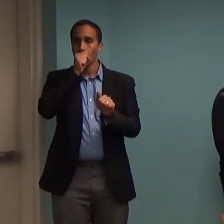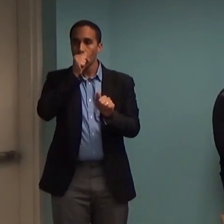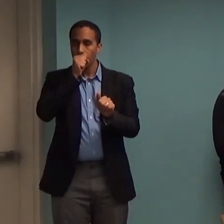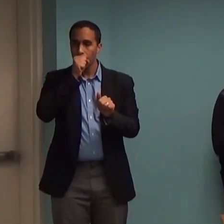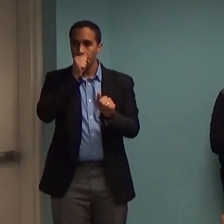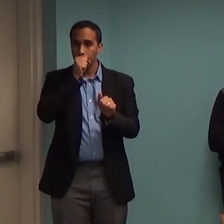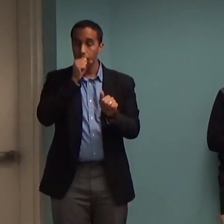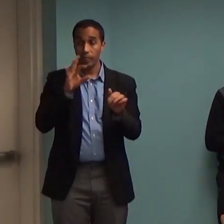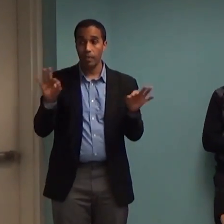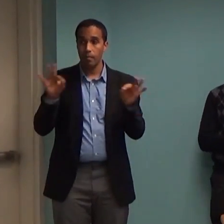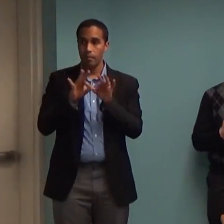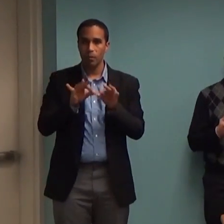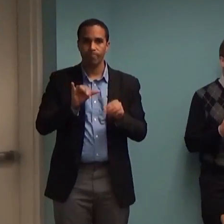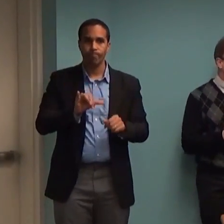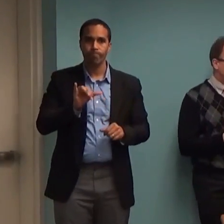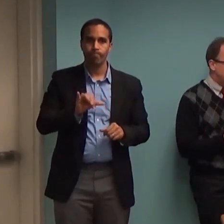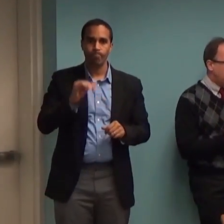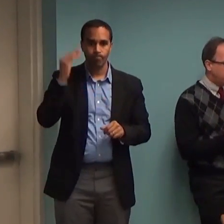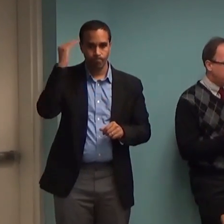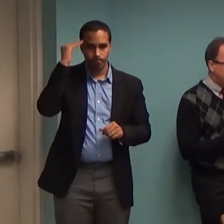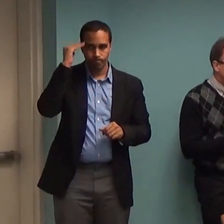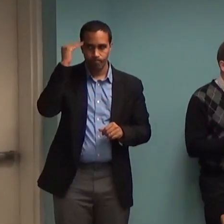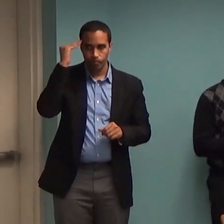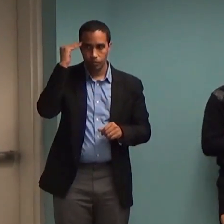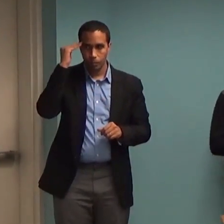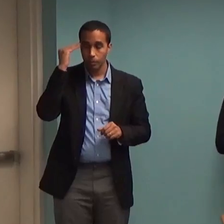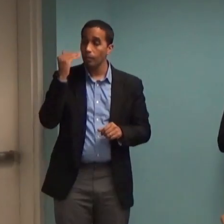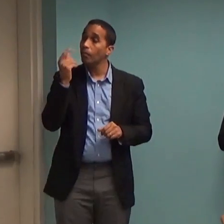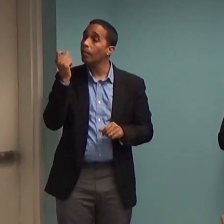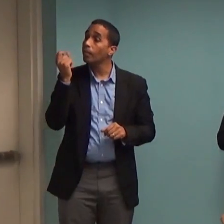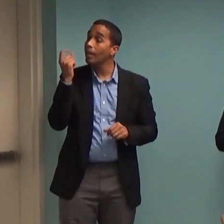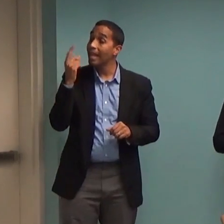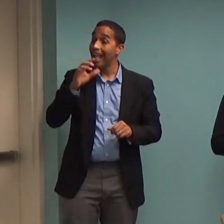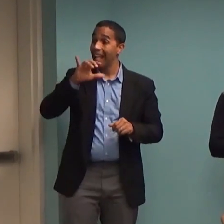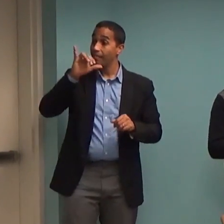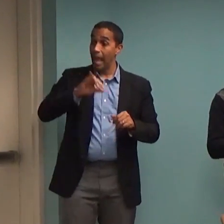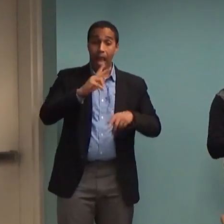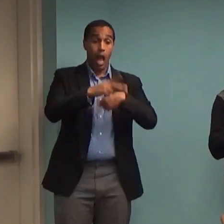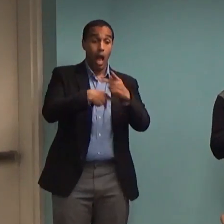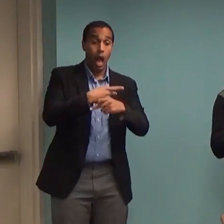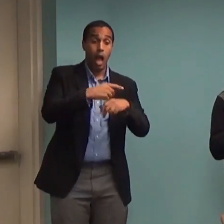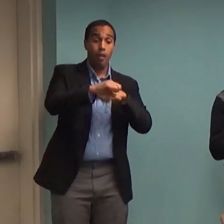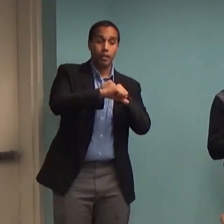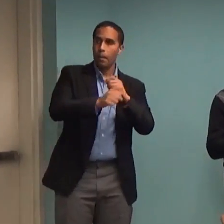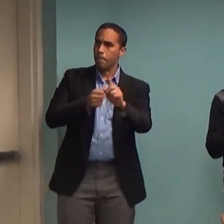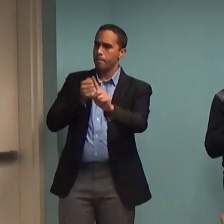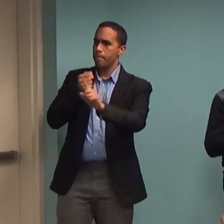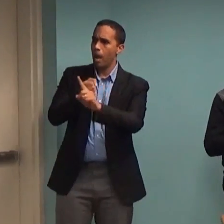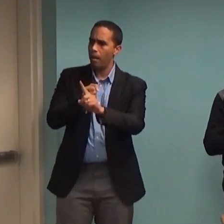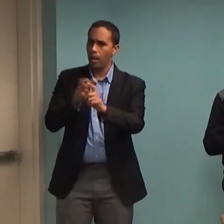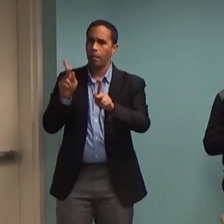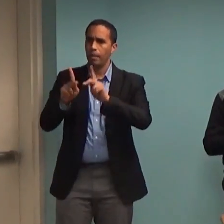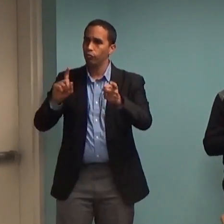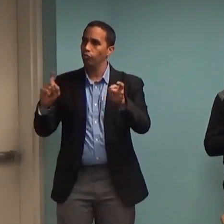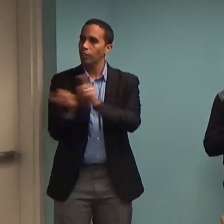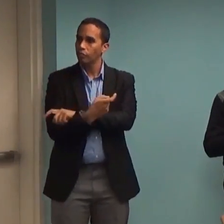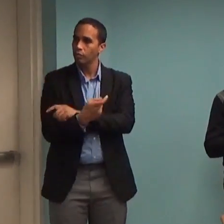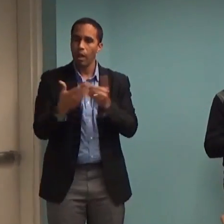And this has had a tremendous impact on the public attitude towards medication. So right now, many people seek medication for